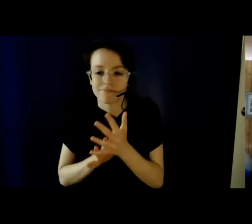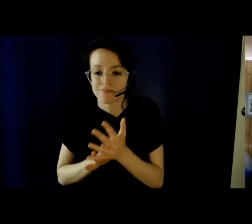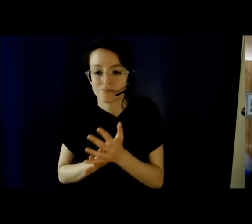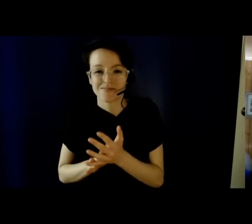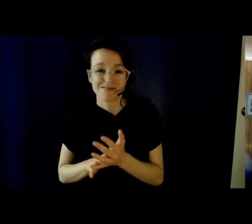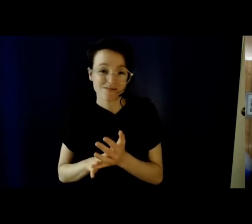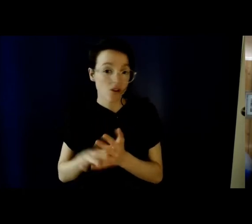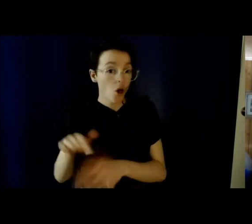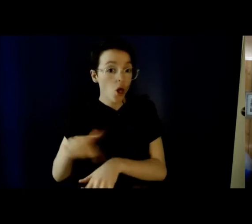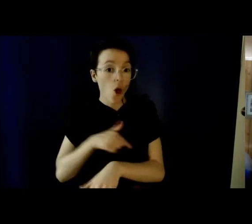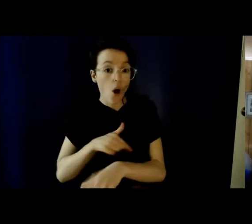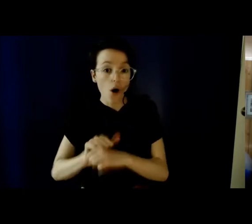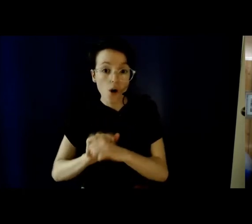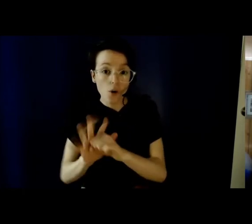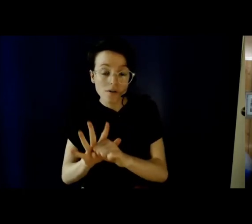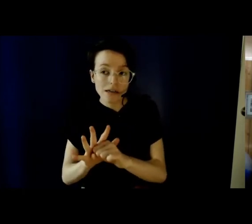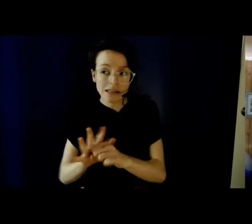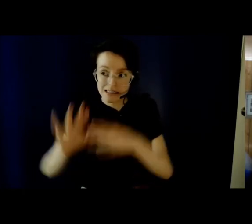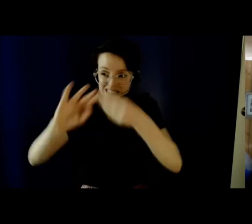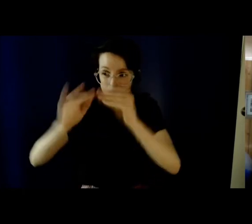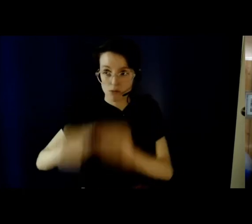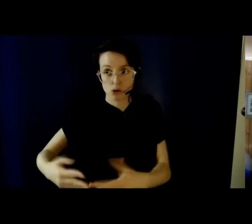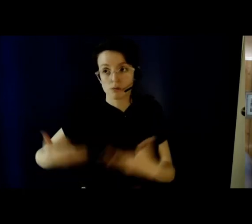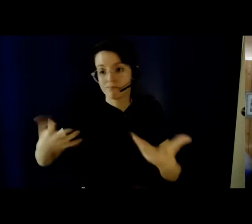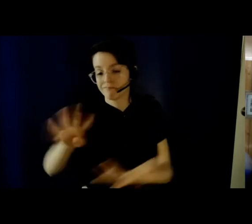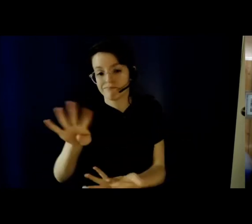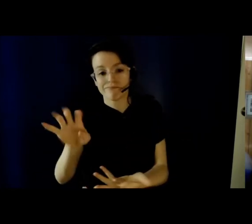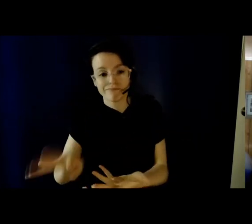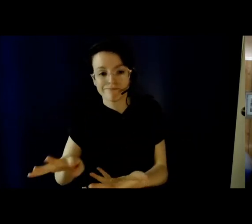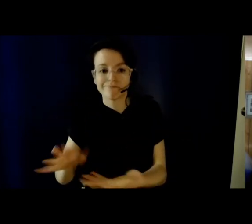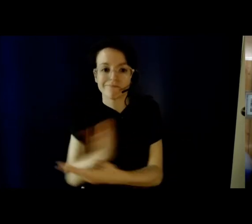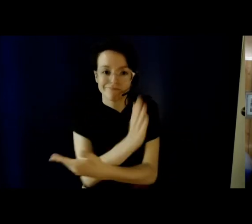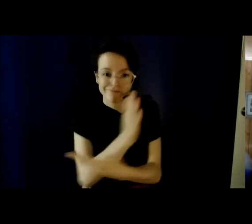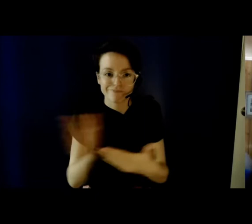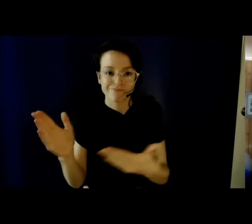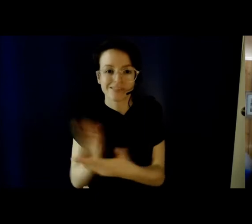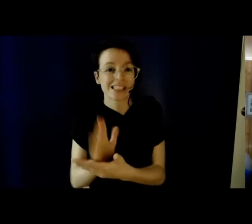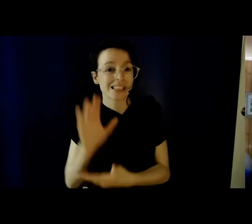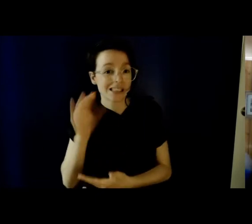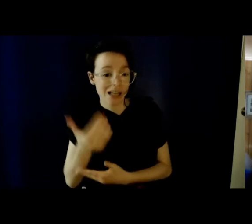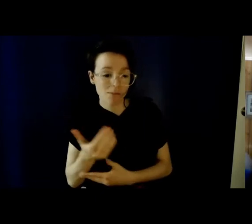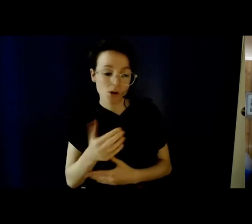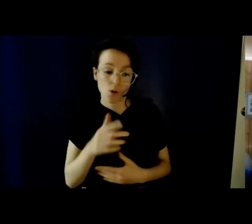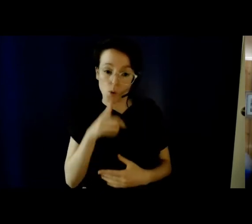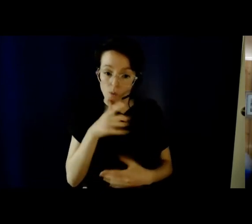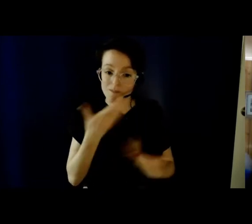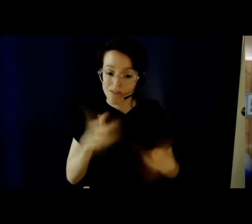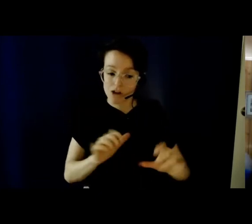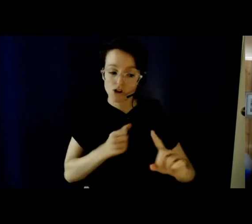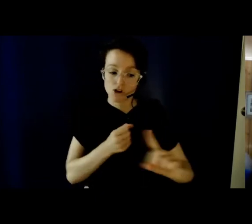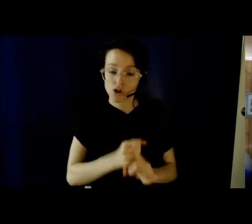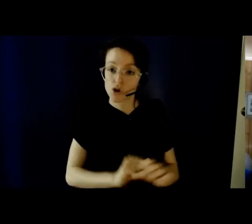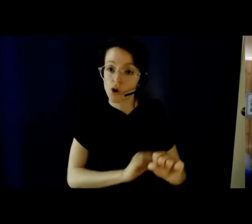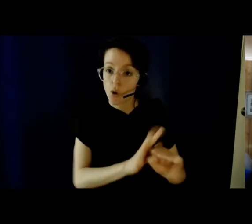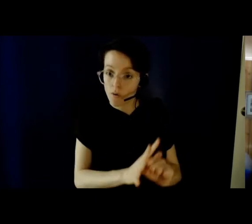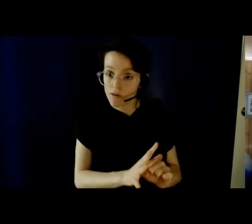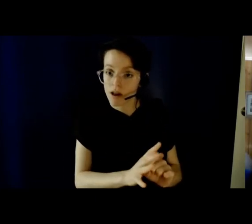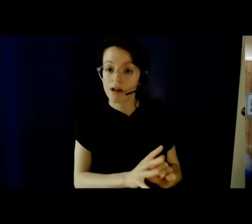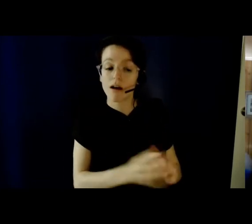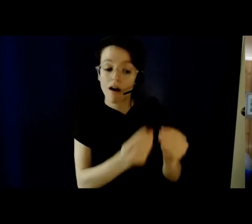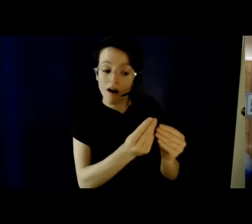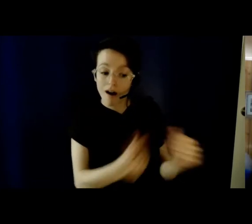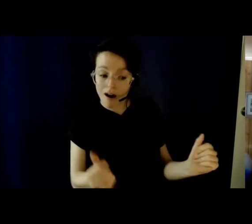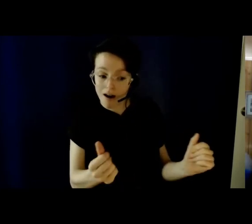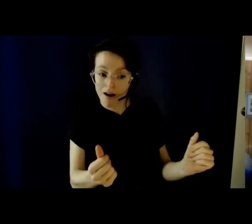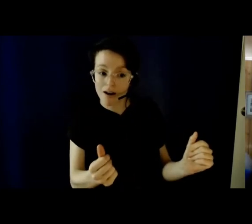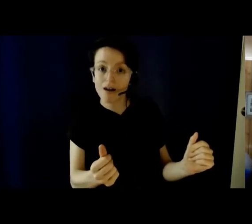for long COVID. But right now, it's like anywhere from one third to two thirds of people who have had COVID will have symptoms that continue well past the acute phase of